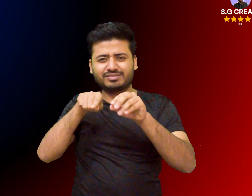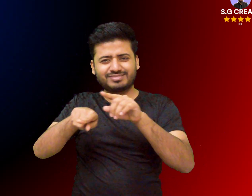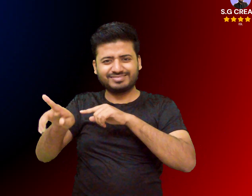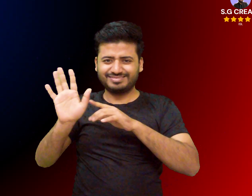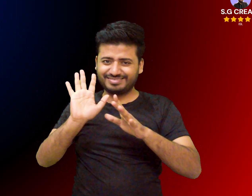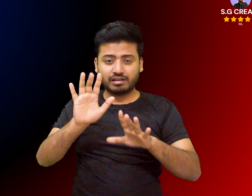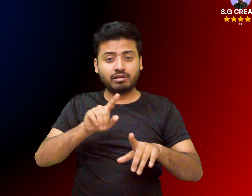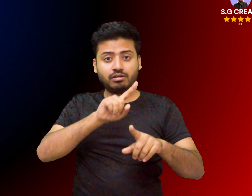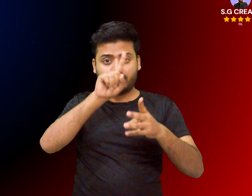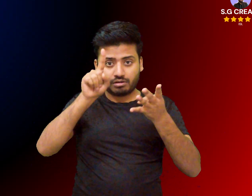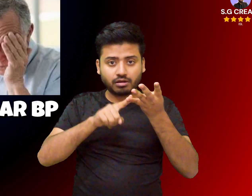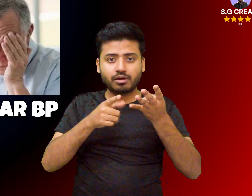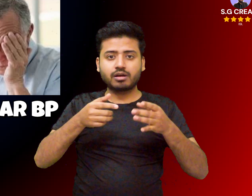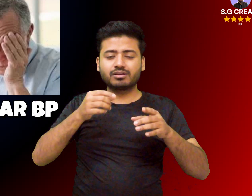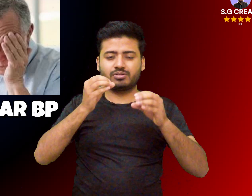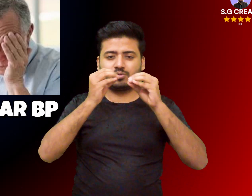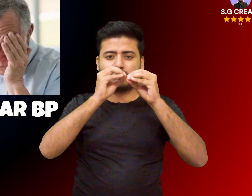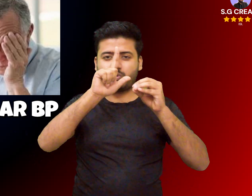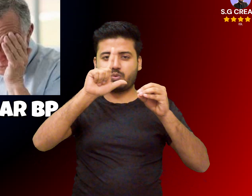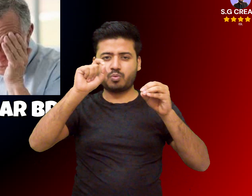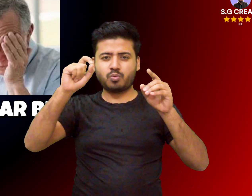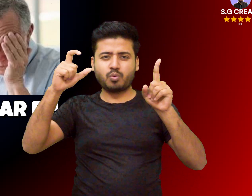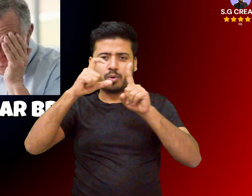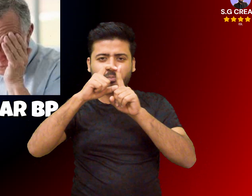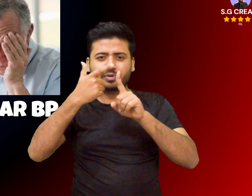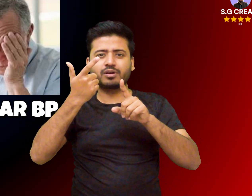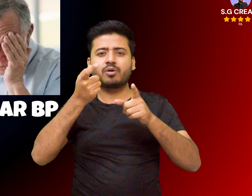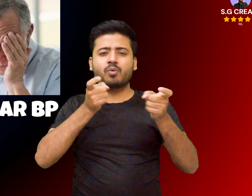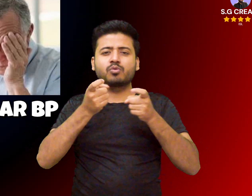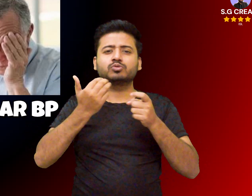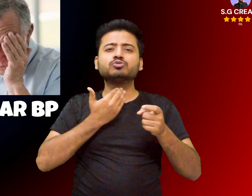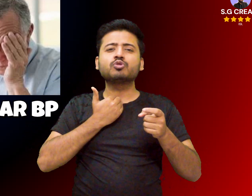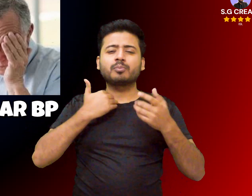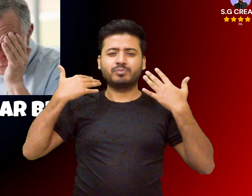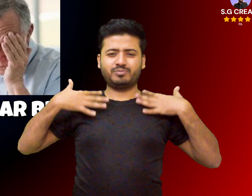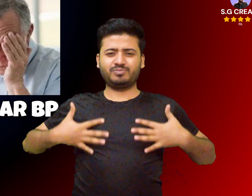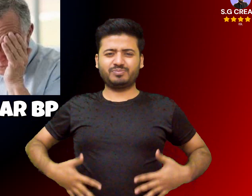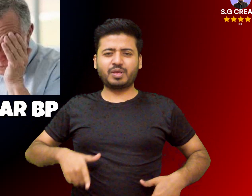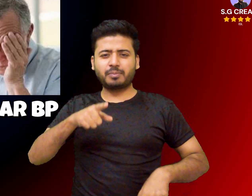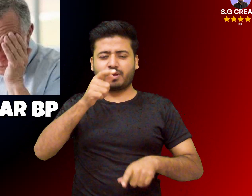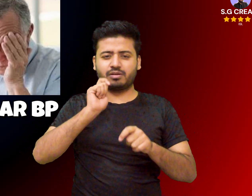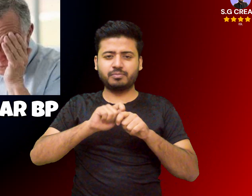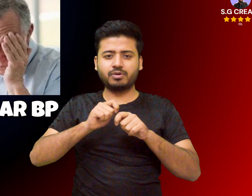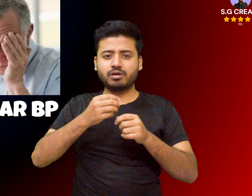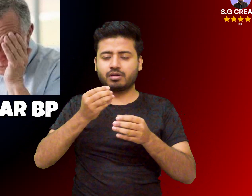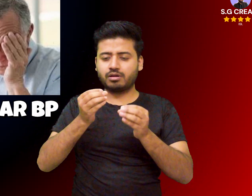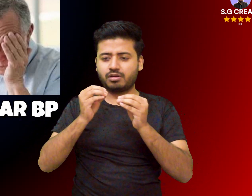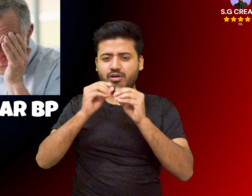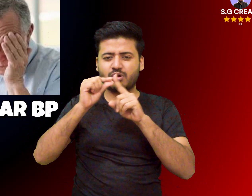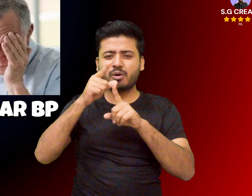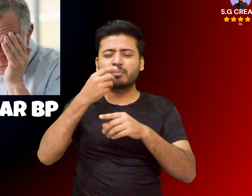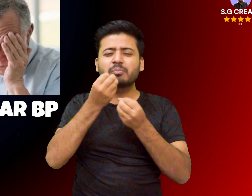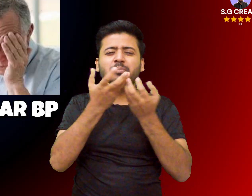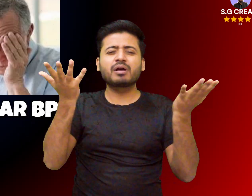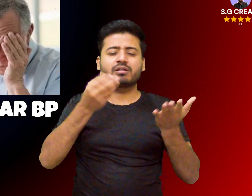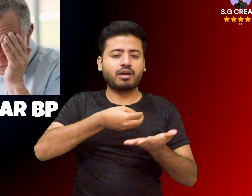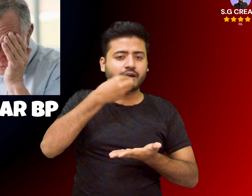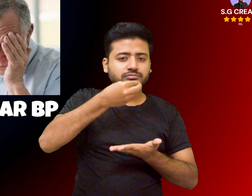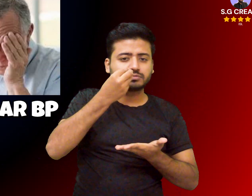may help manage blood sugar some studies suggest that bioactive compounds like chicoric and chlorogenic acids in dandelion may